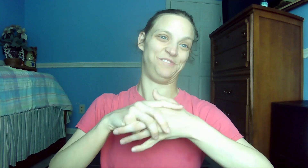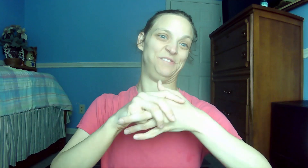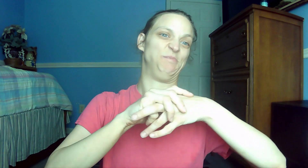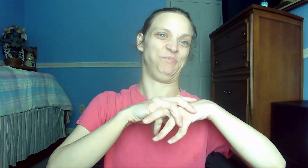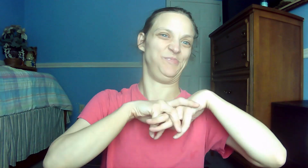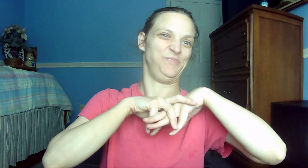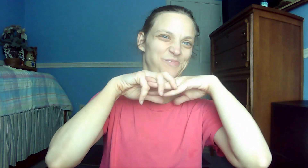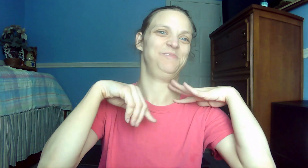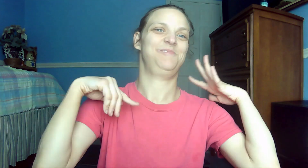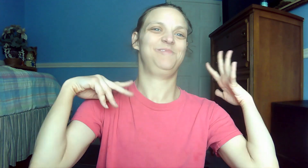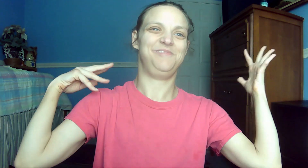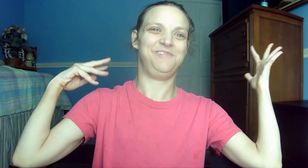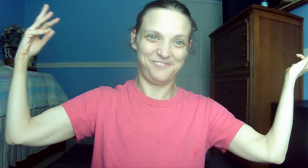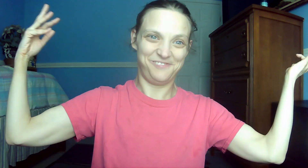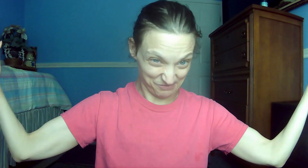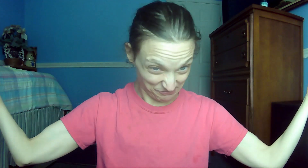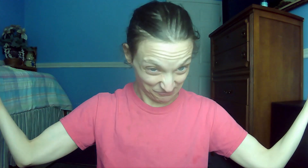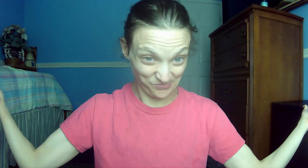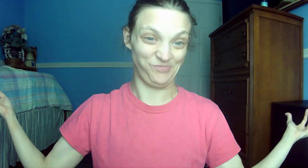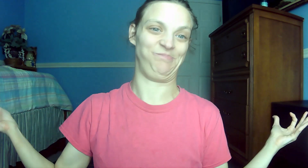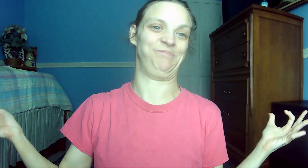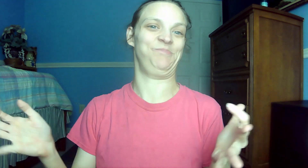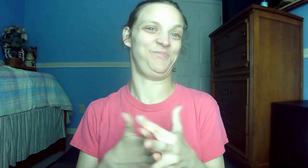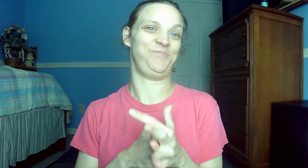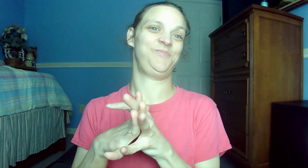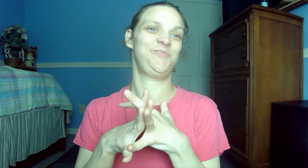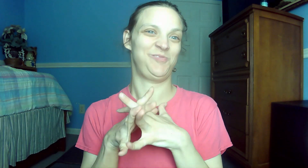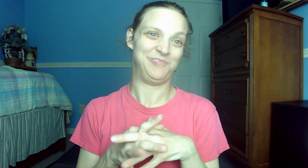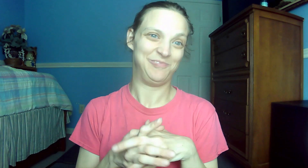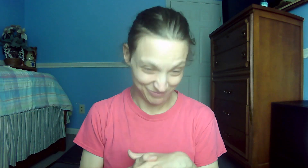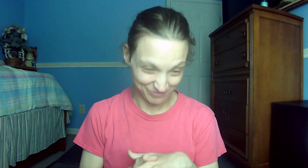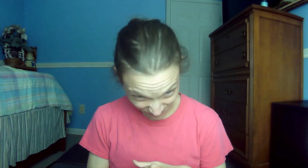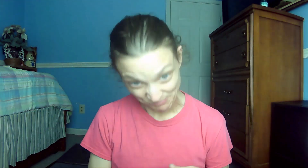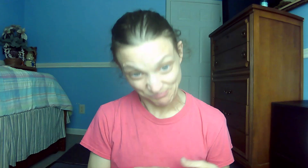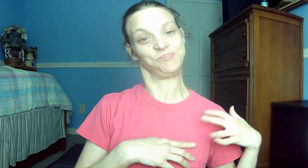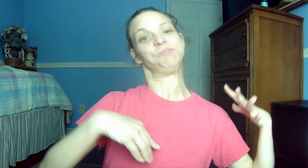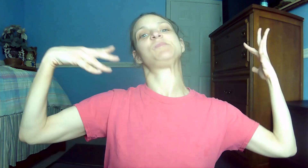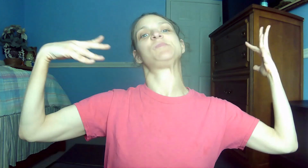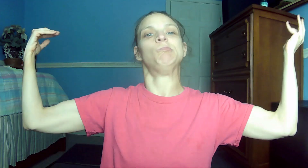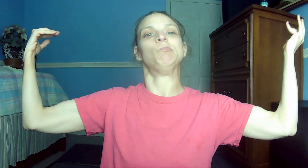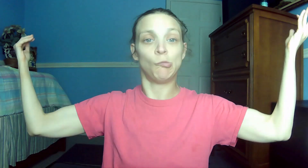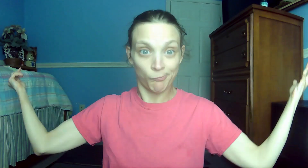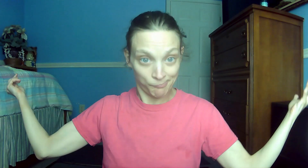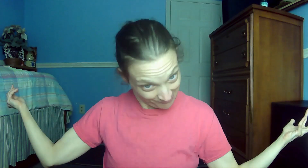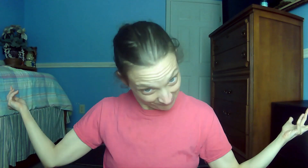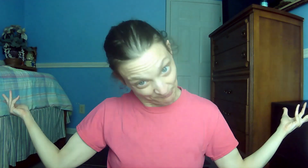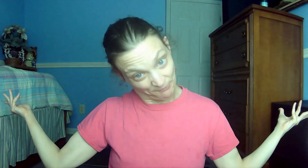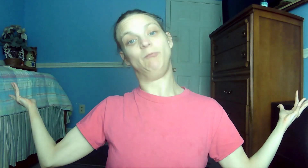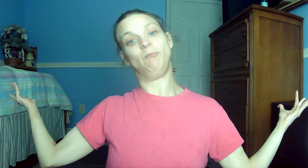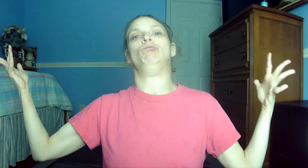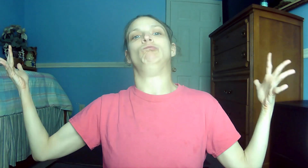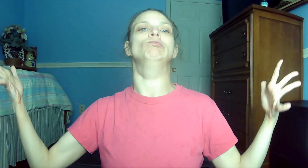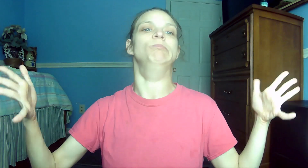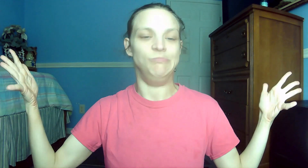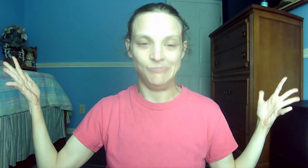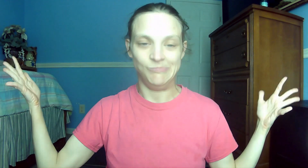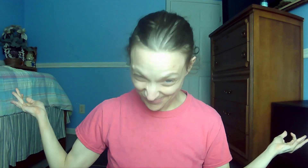sisters, whatever is true, whatever is noble, whatever is right, whatever is pure, whatever is lovely,